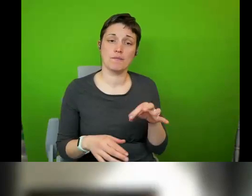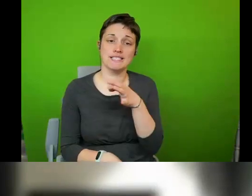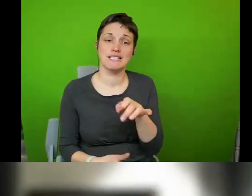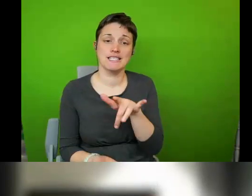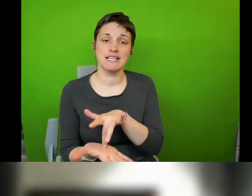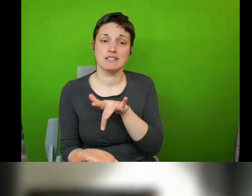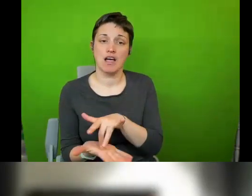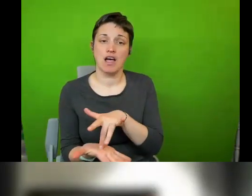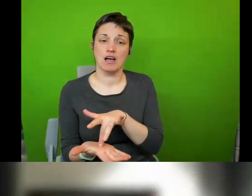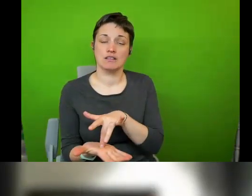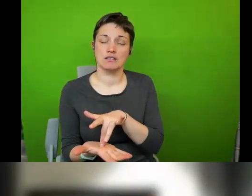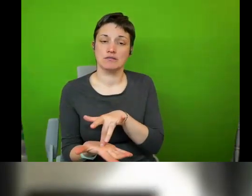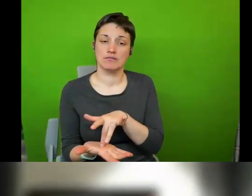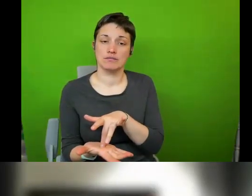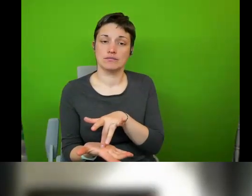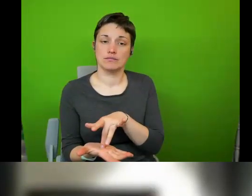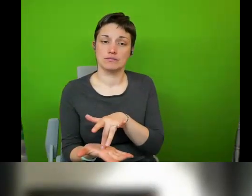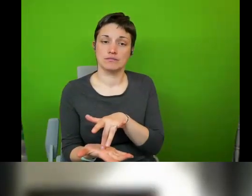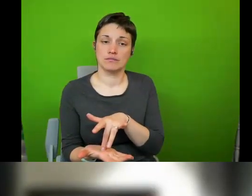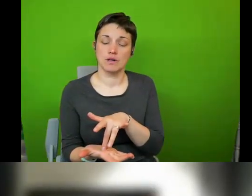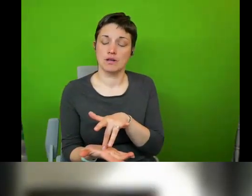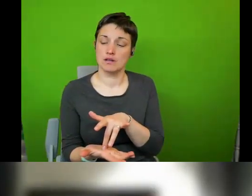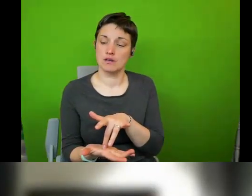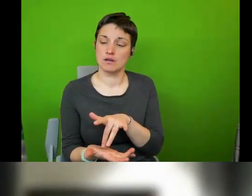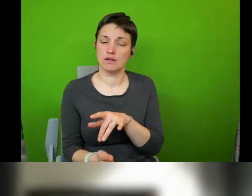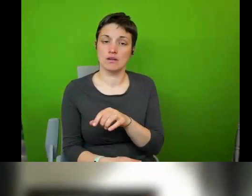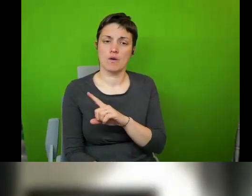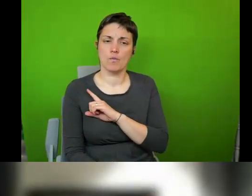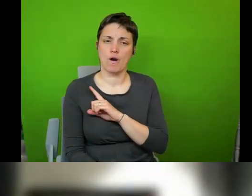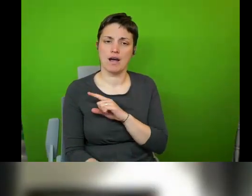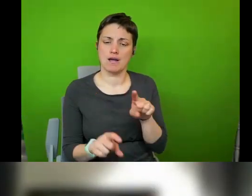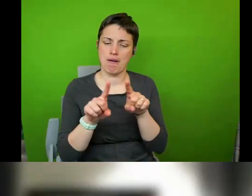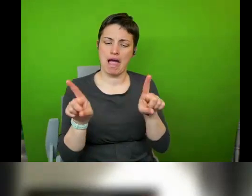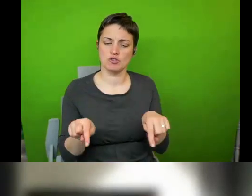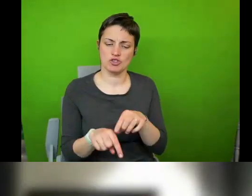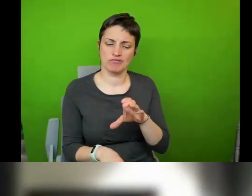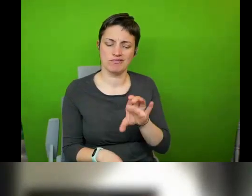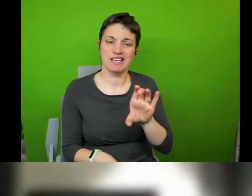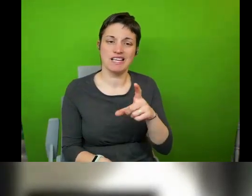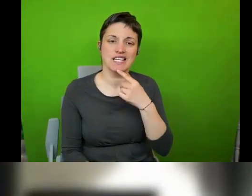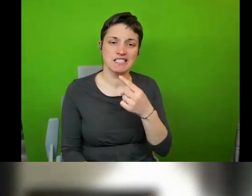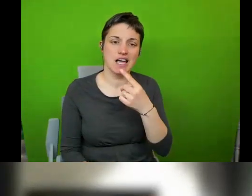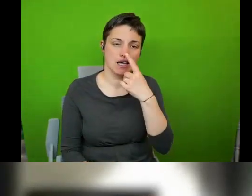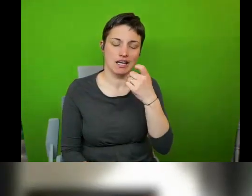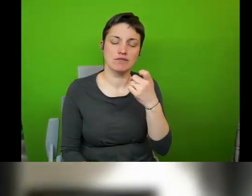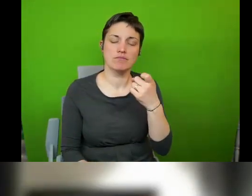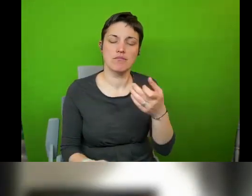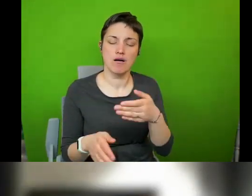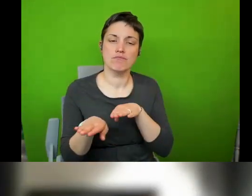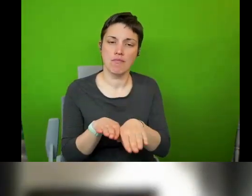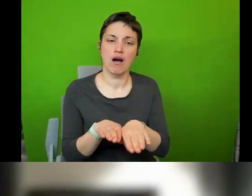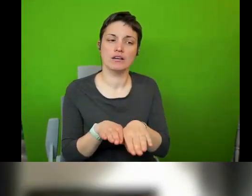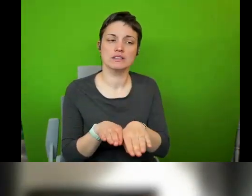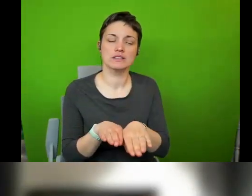because of their um a badge that they have a certificate if they're eligible that they can get that would